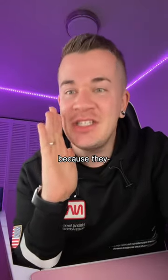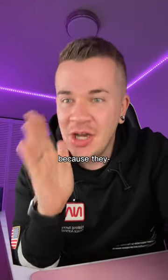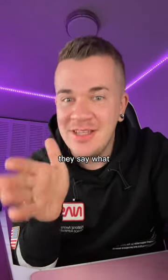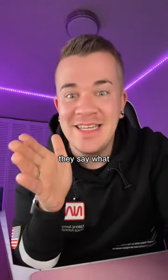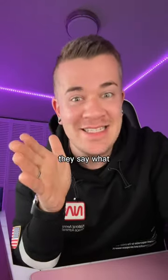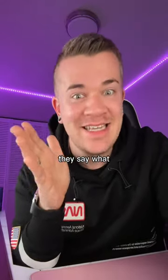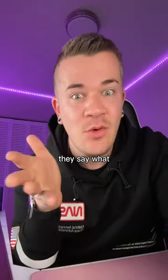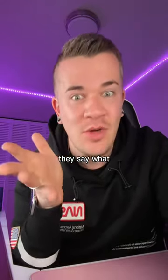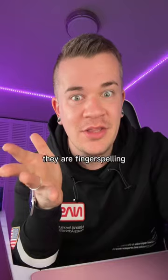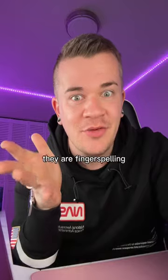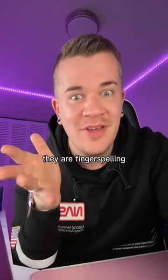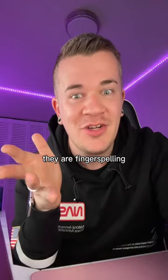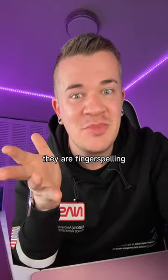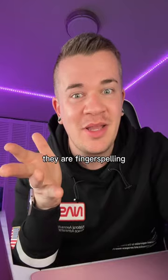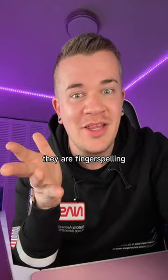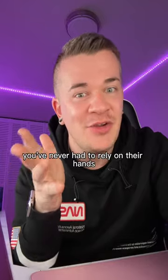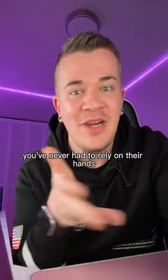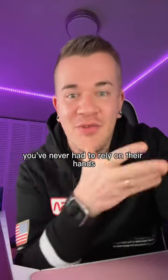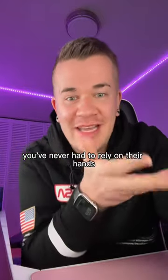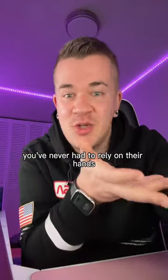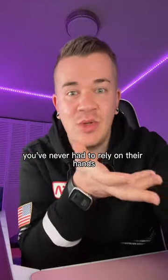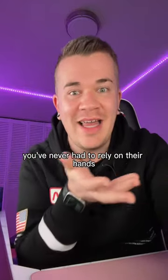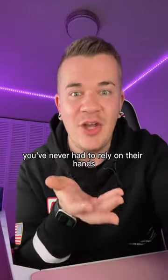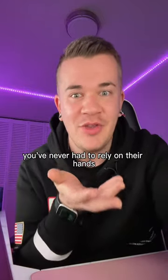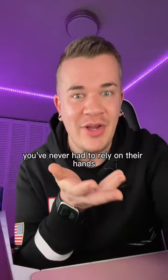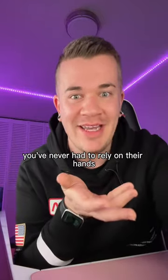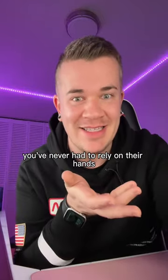say what they're fingerspelling. You've never had to rely on their hands.